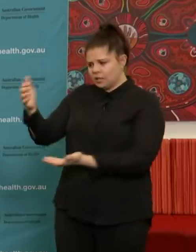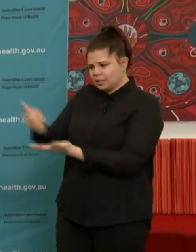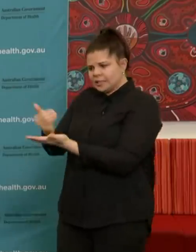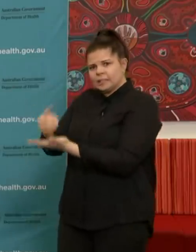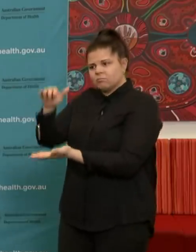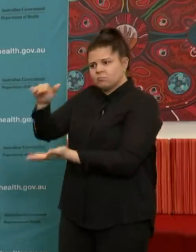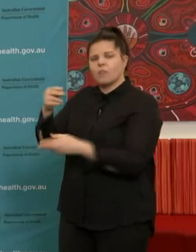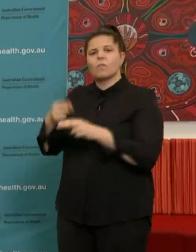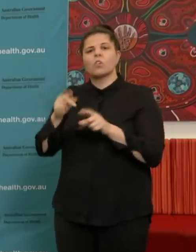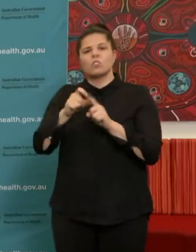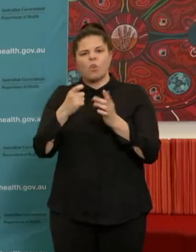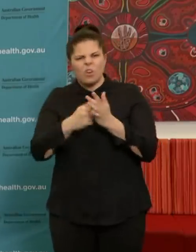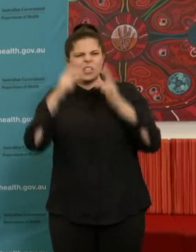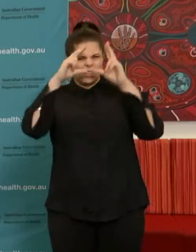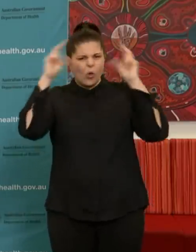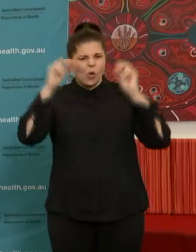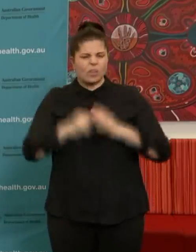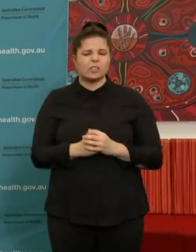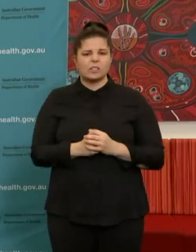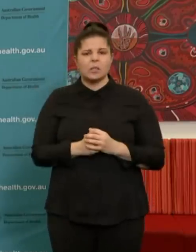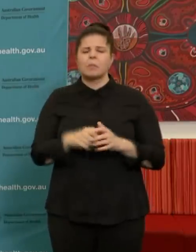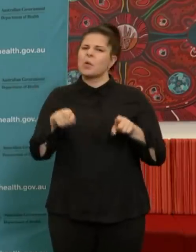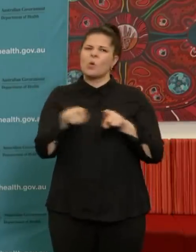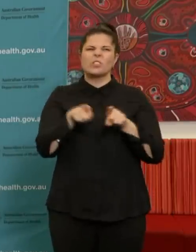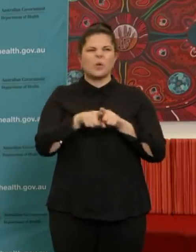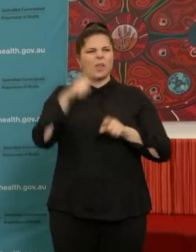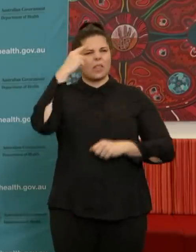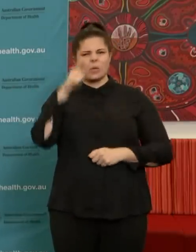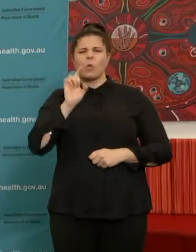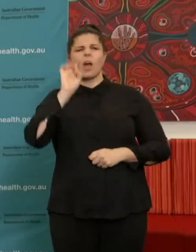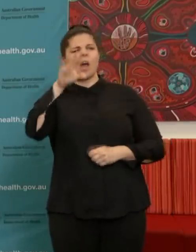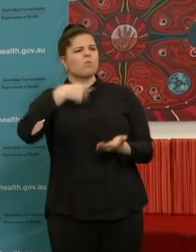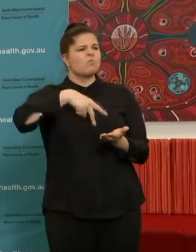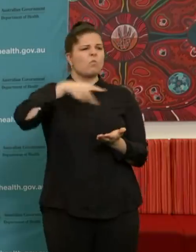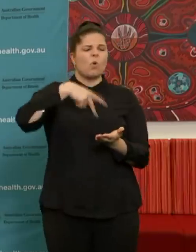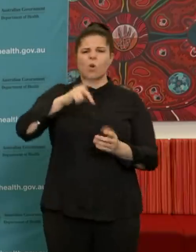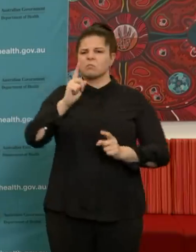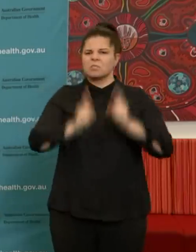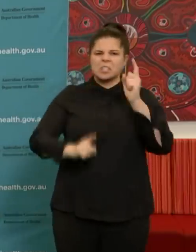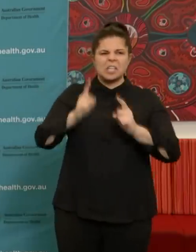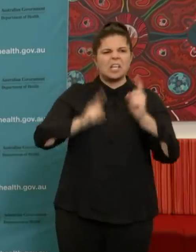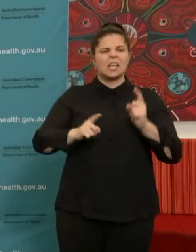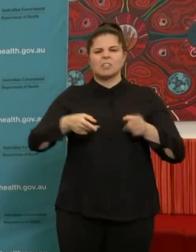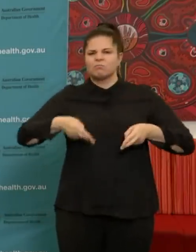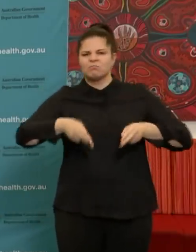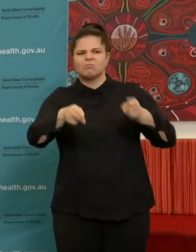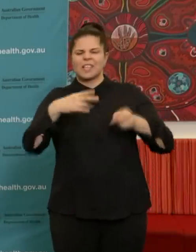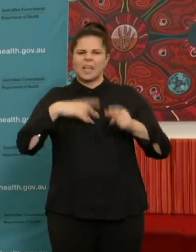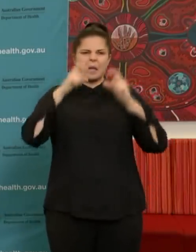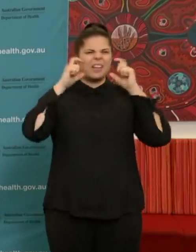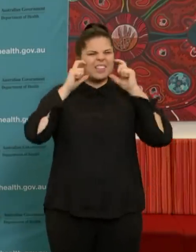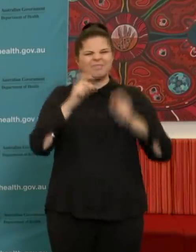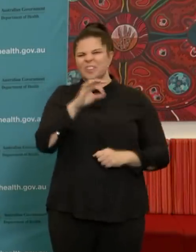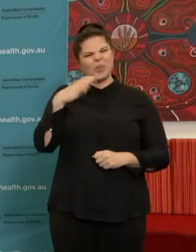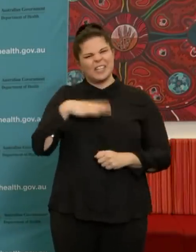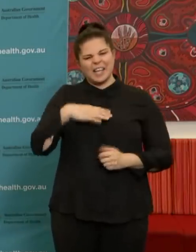effectiveness in relation to people walking around with masks. The key point there, masks